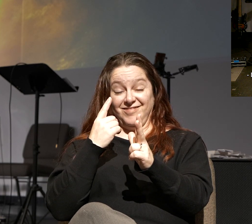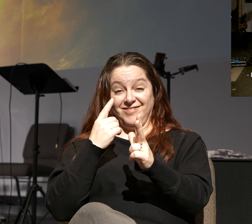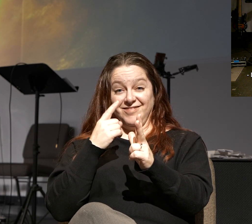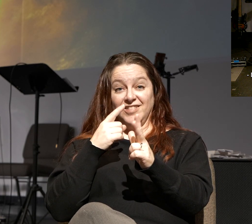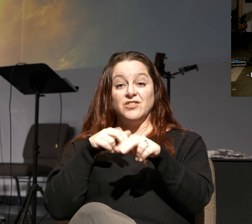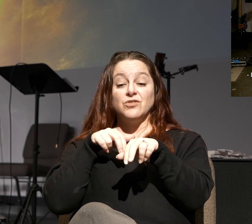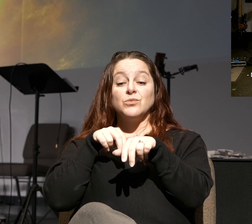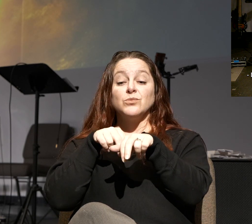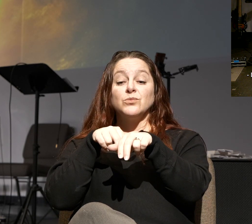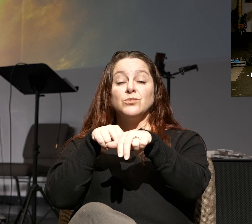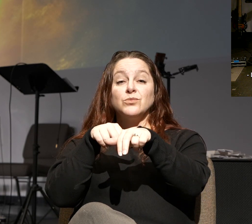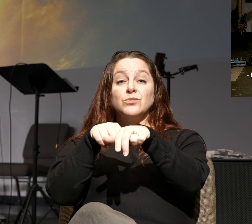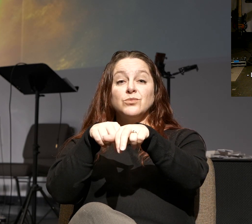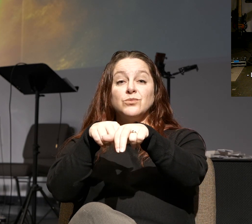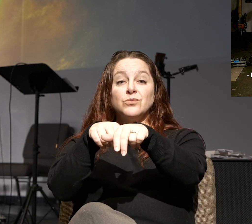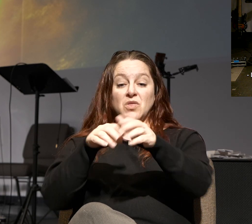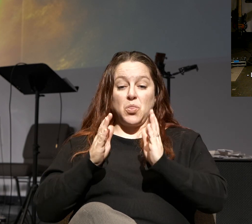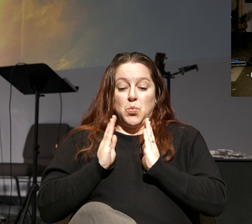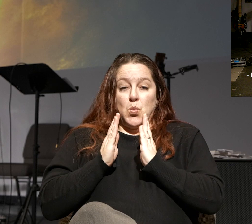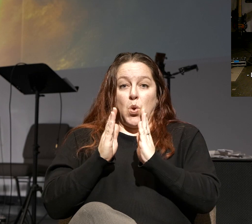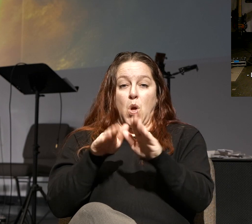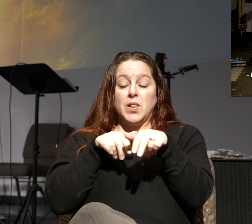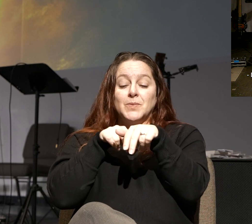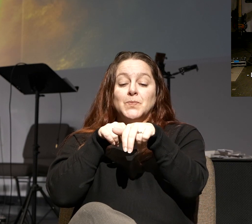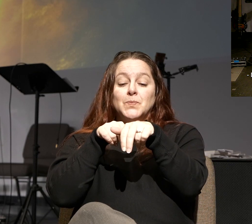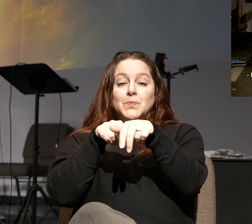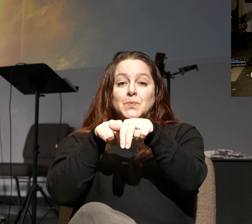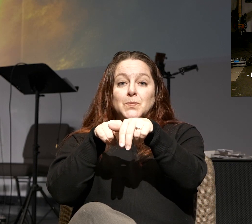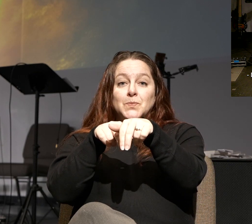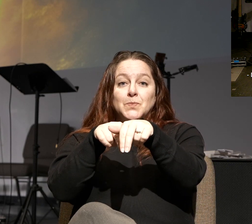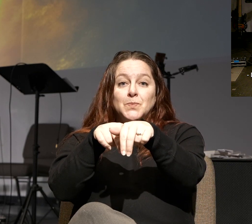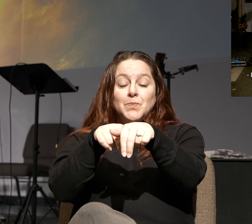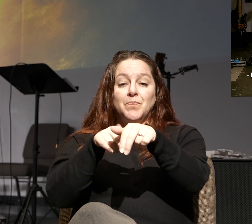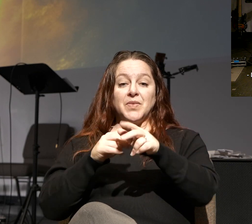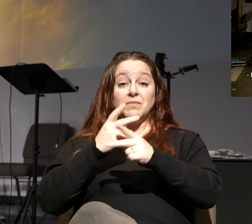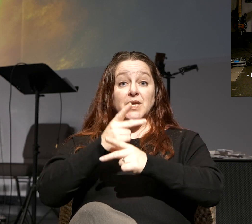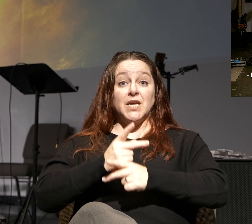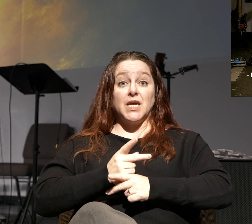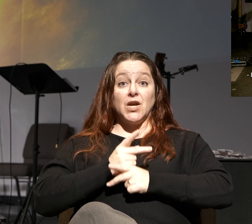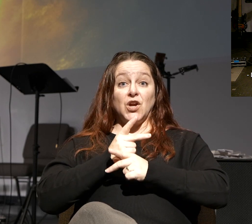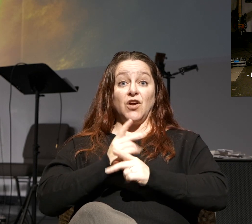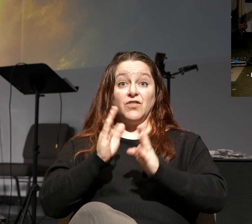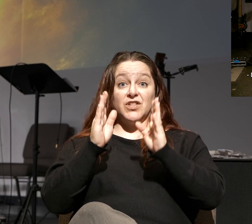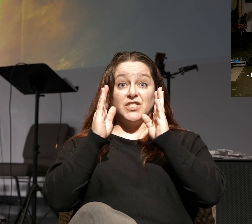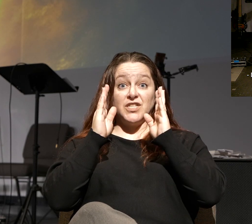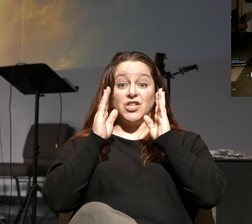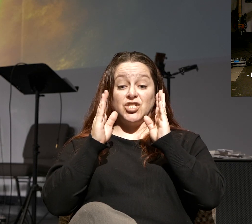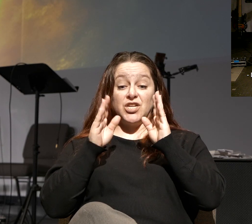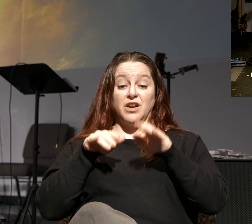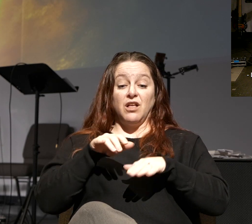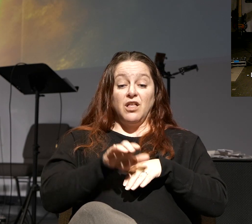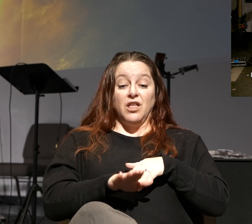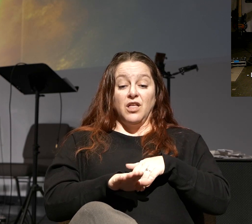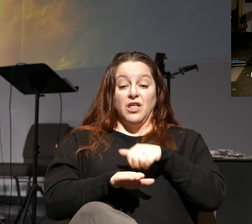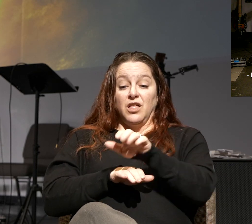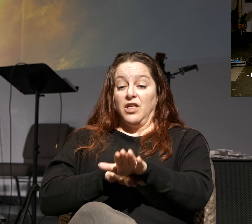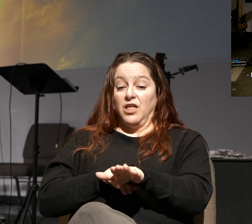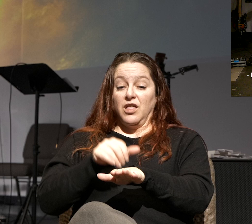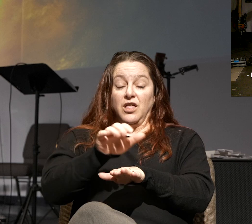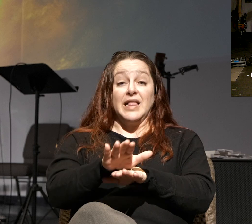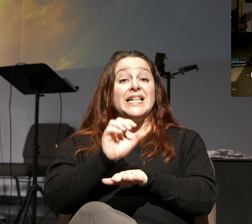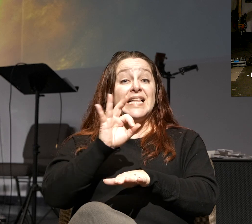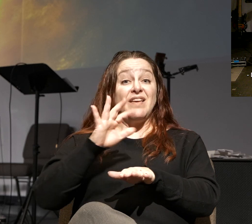And so, because the wall is narrow, they need to pay careful attention to where they step. As long as